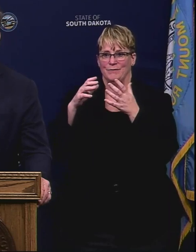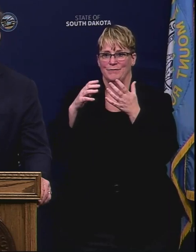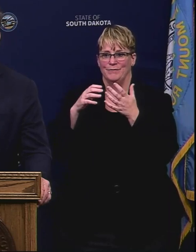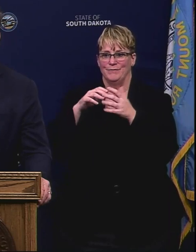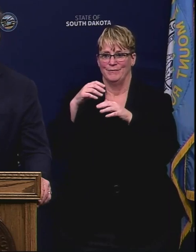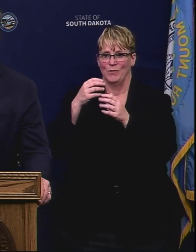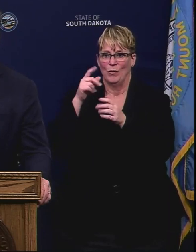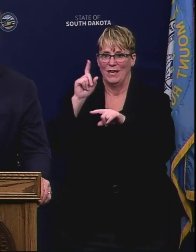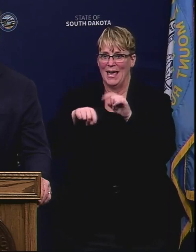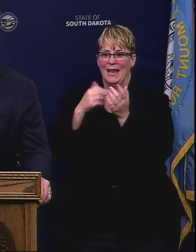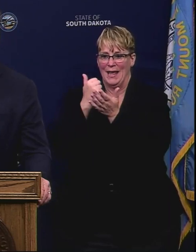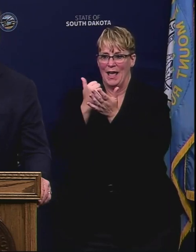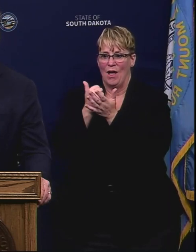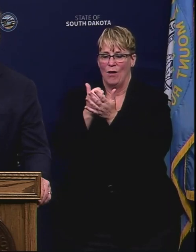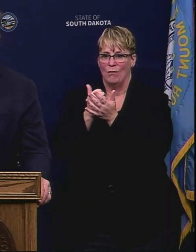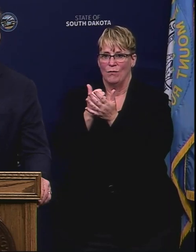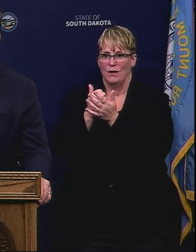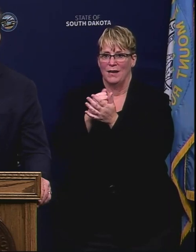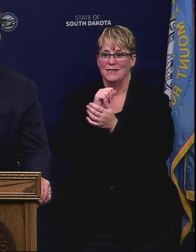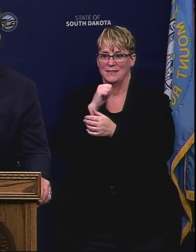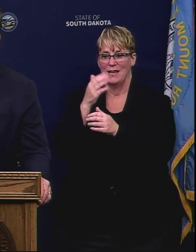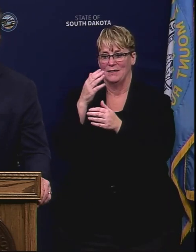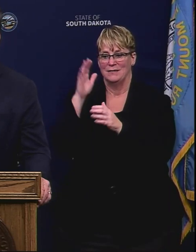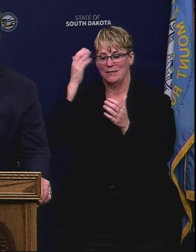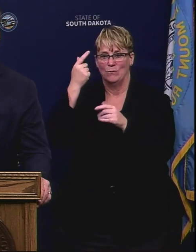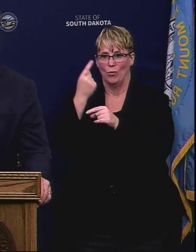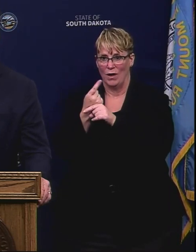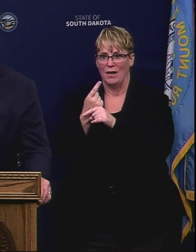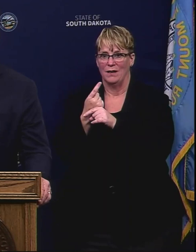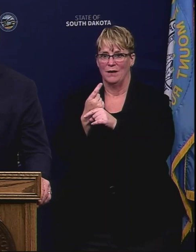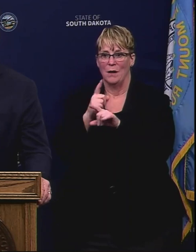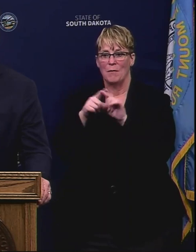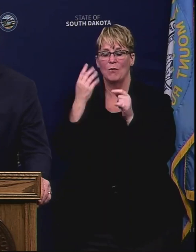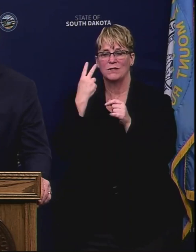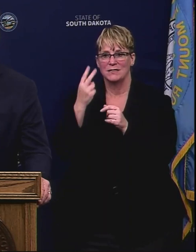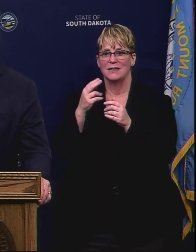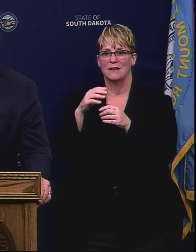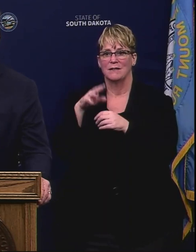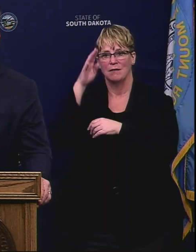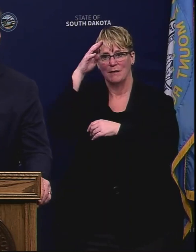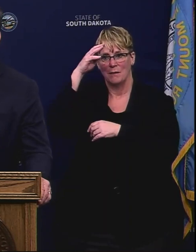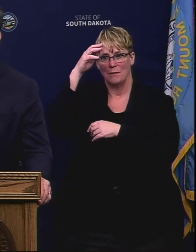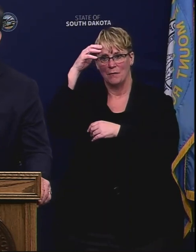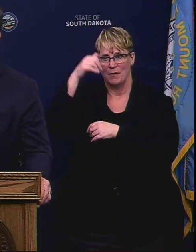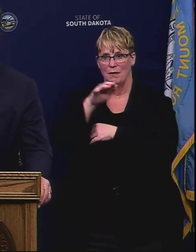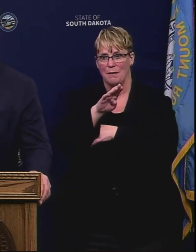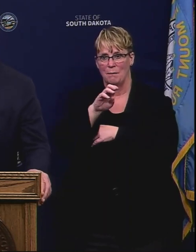we're seeing record high retail beef prices all across this country.